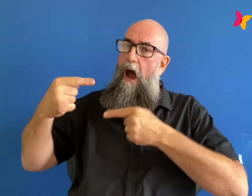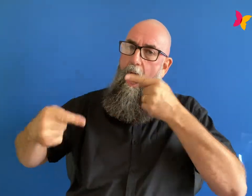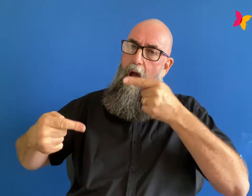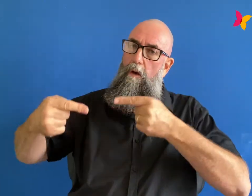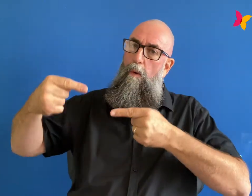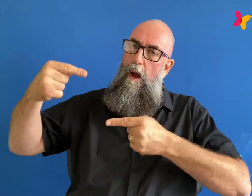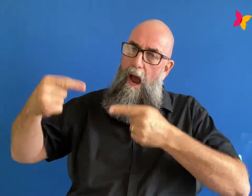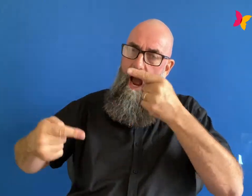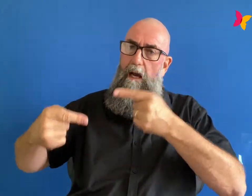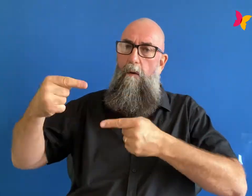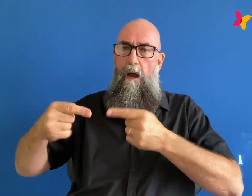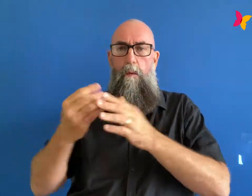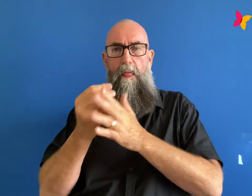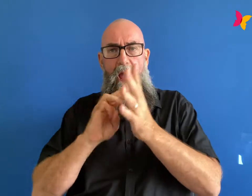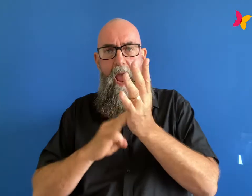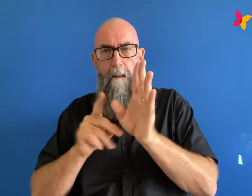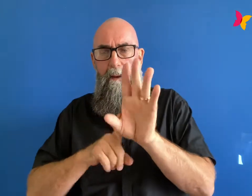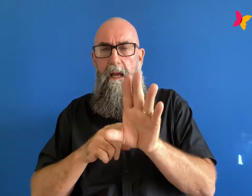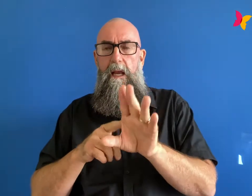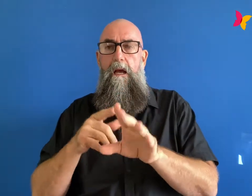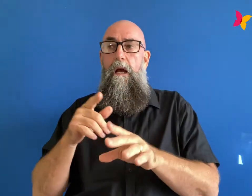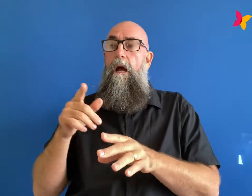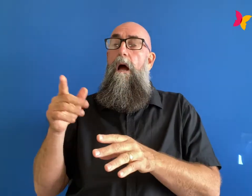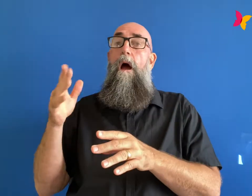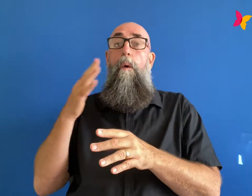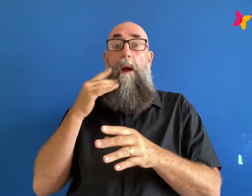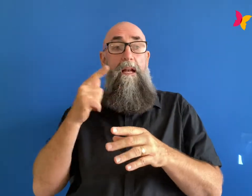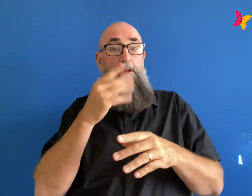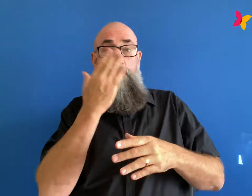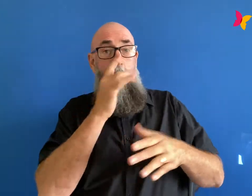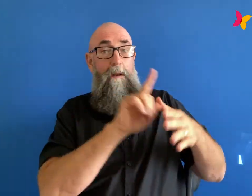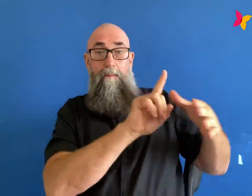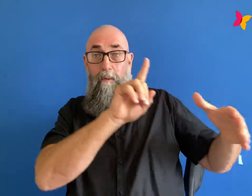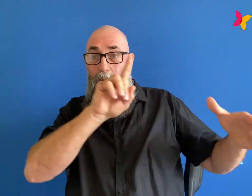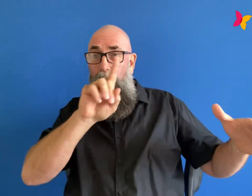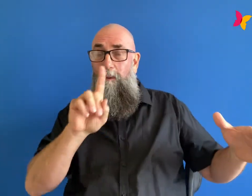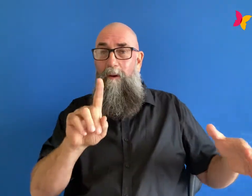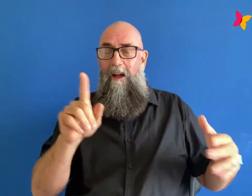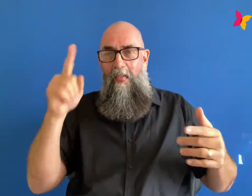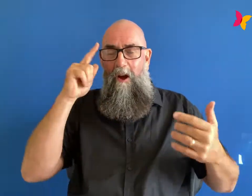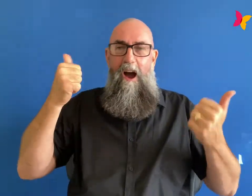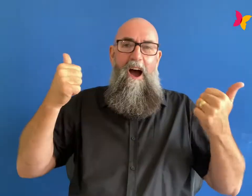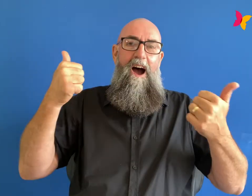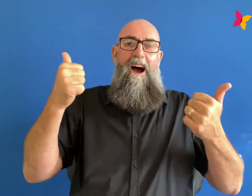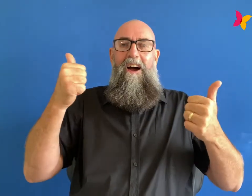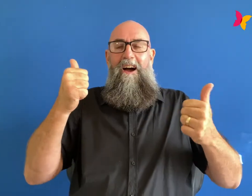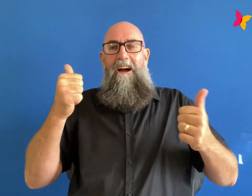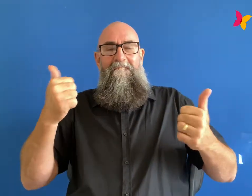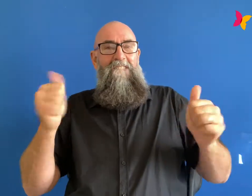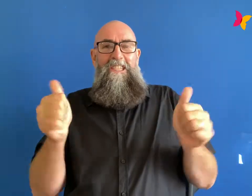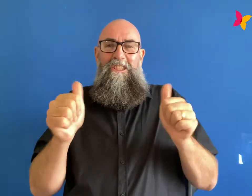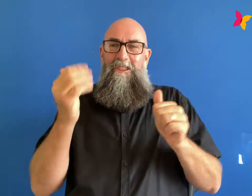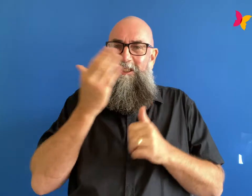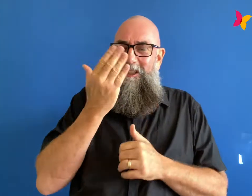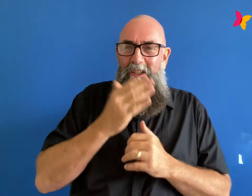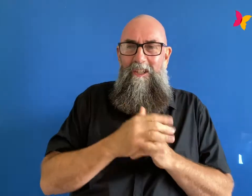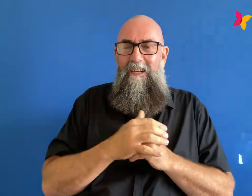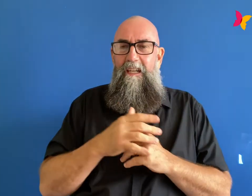each day once free from school amy thought she had escaped her problems but soon found that they just followed her